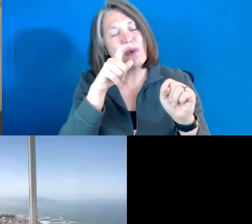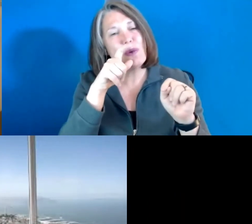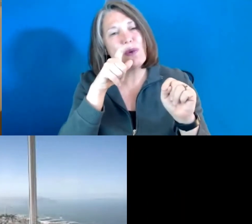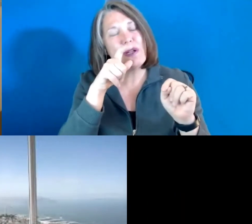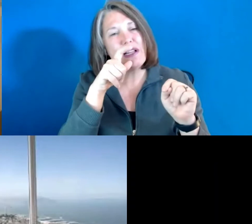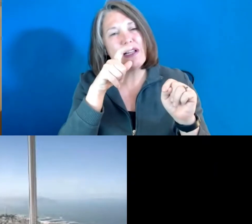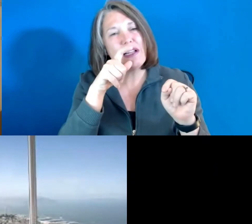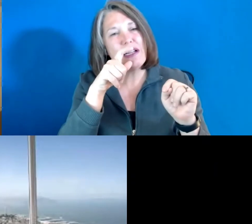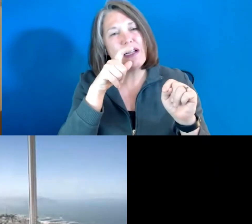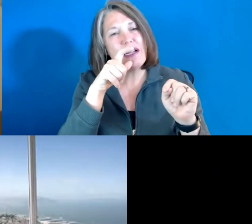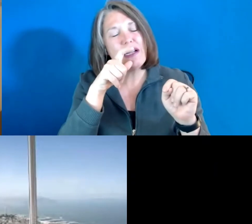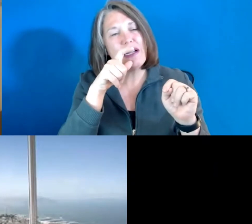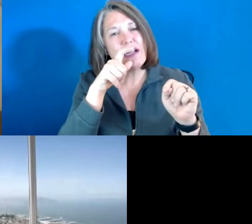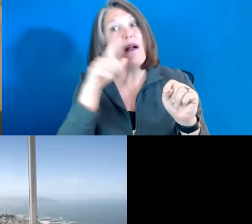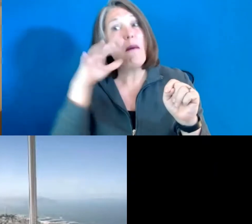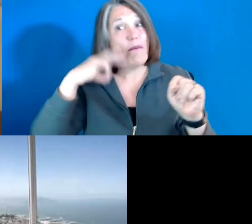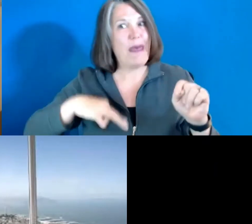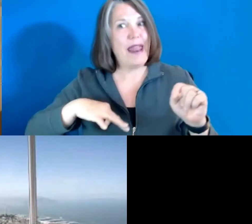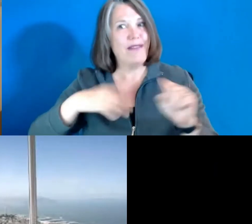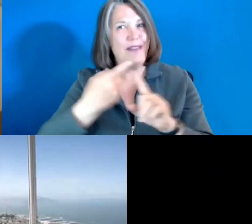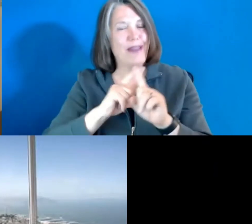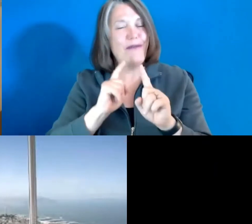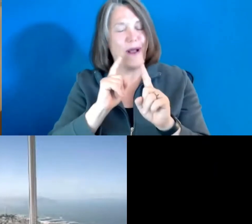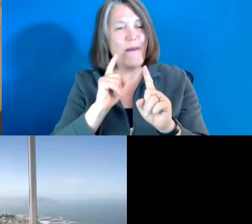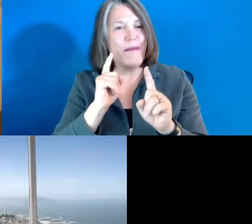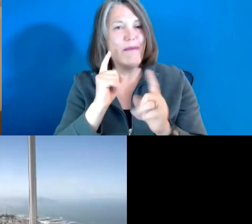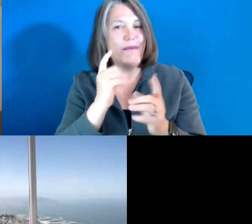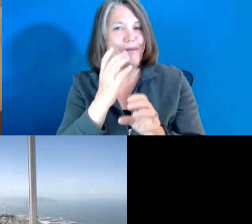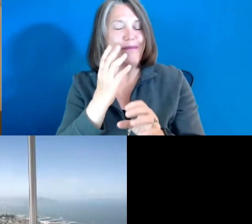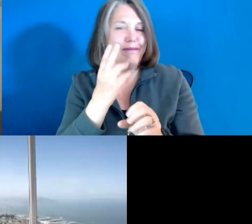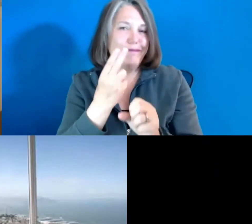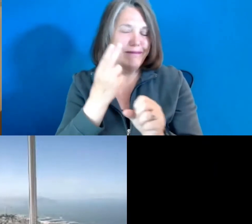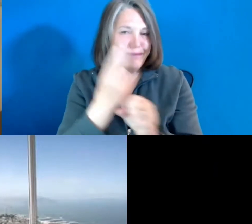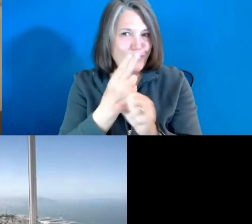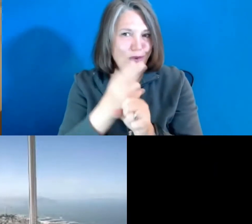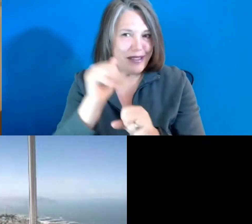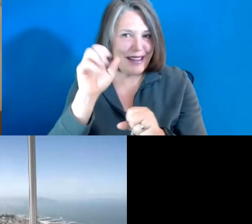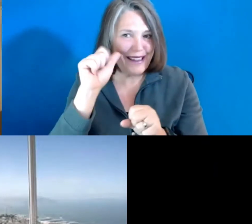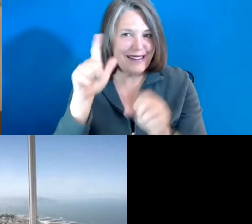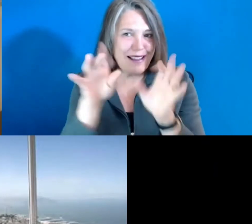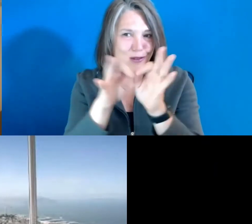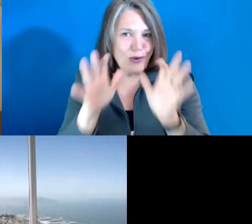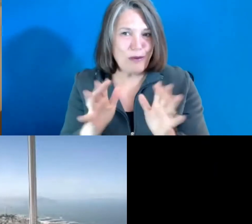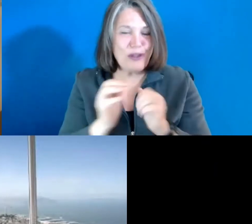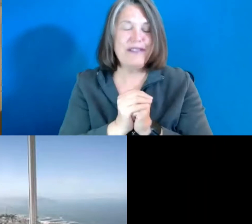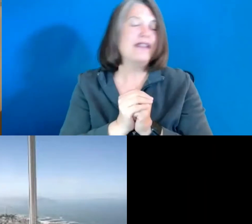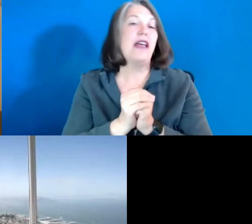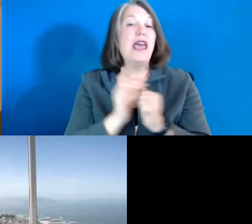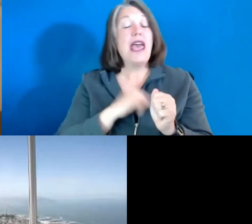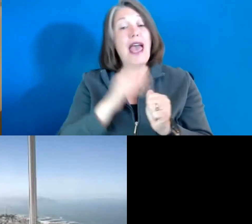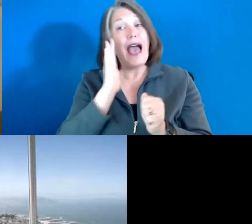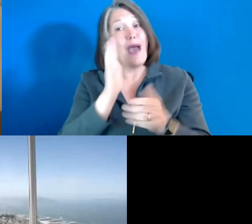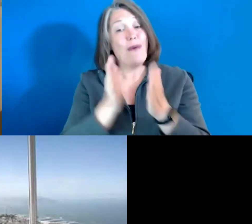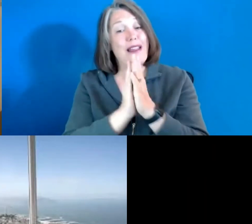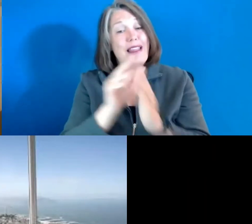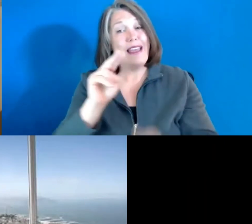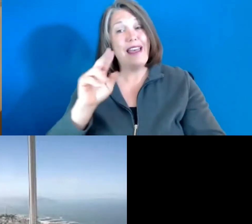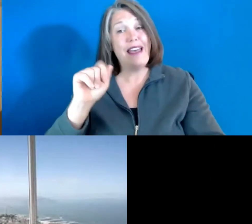benefit from ASL. I will ask Nathan if you